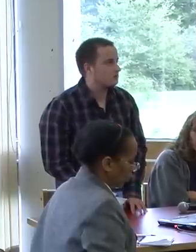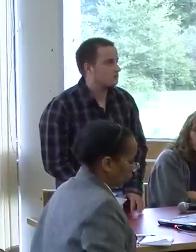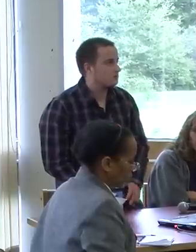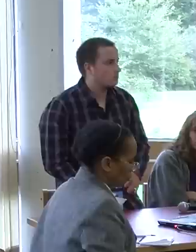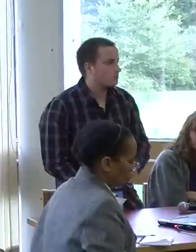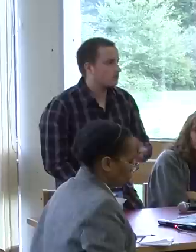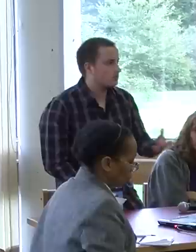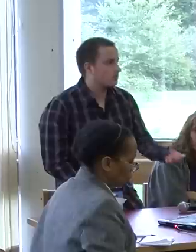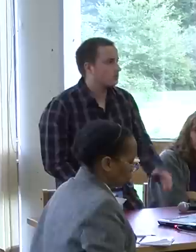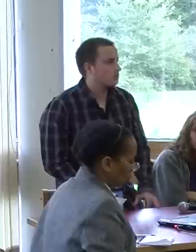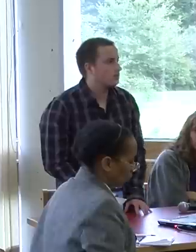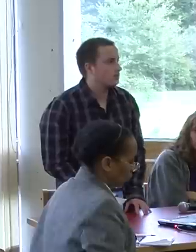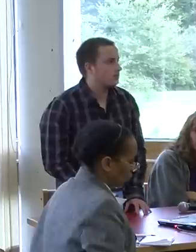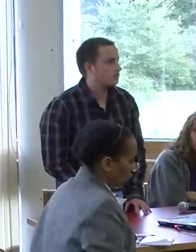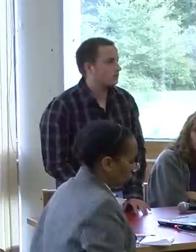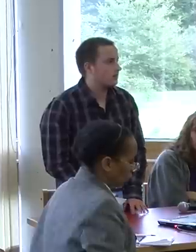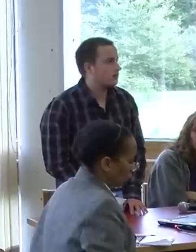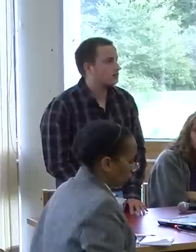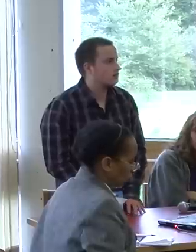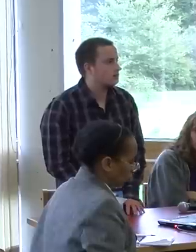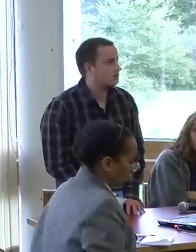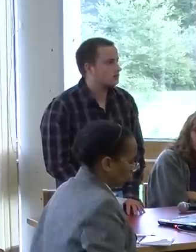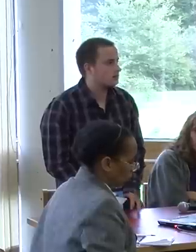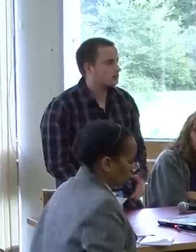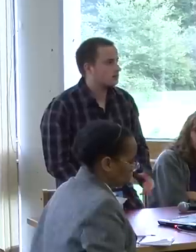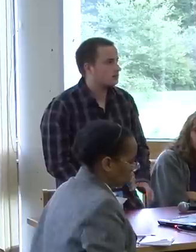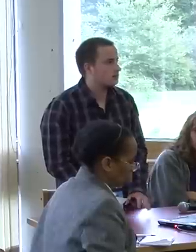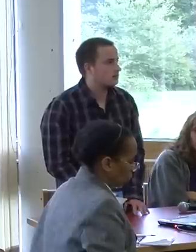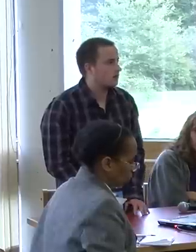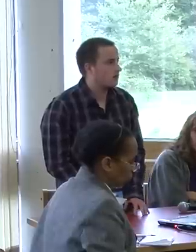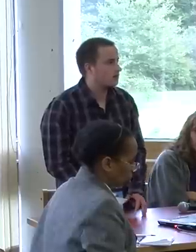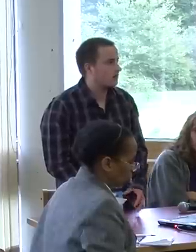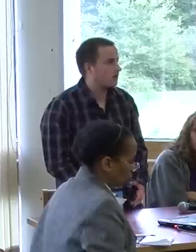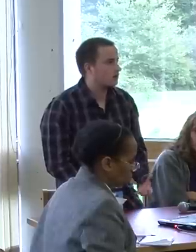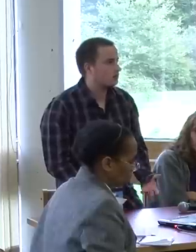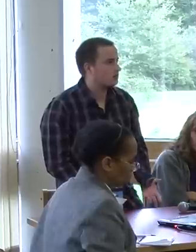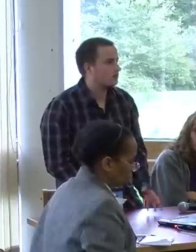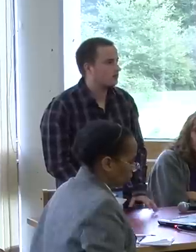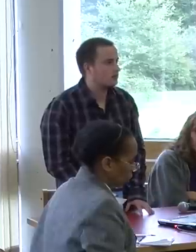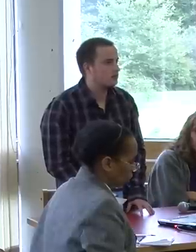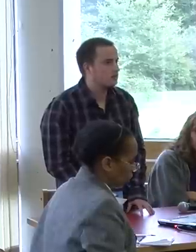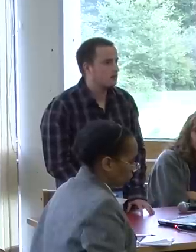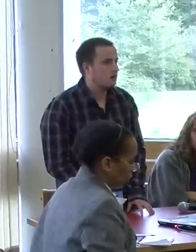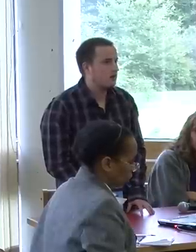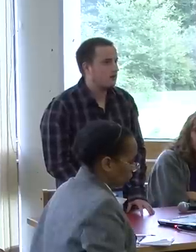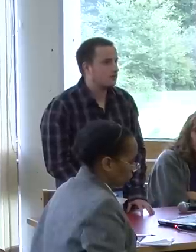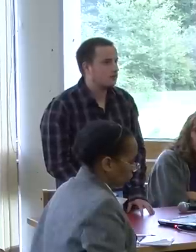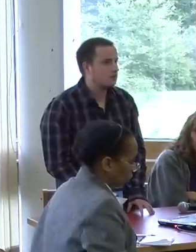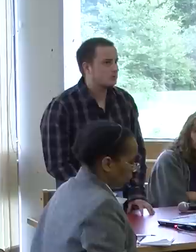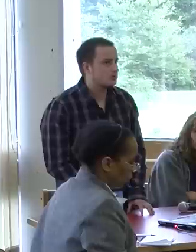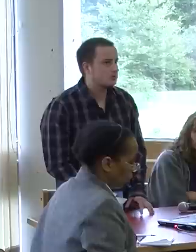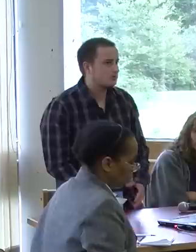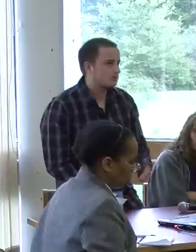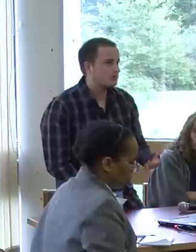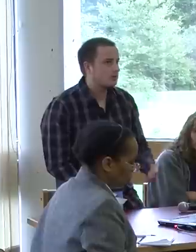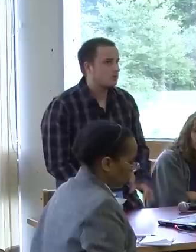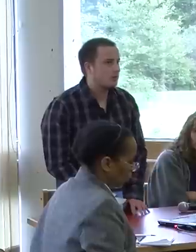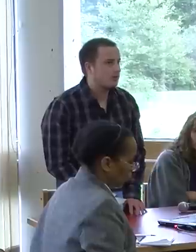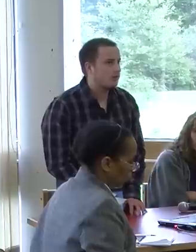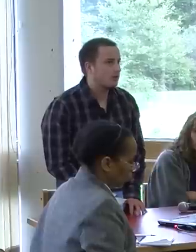what do you need from us to succeed? And I could give them the most well thought